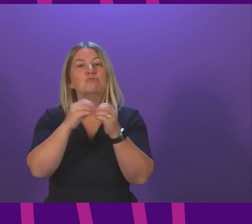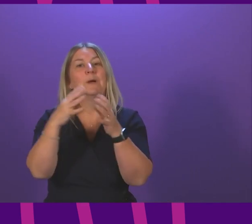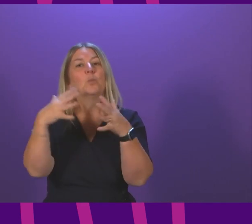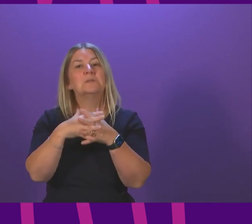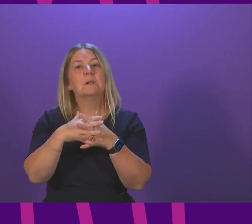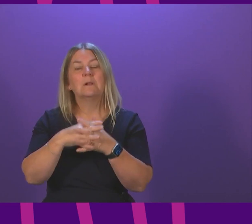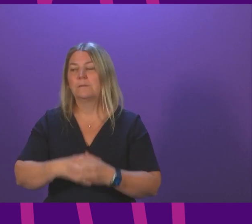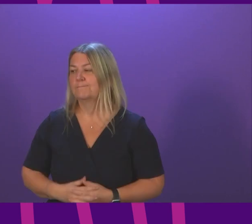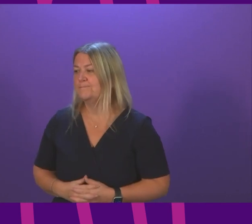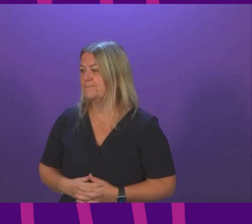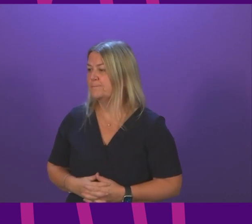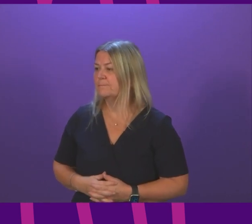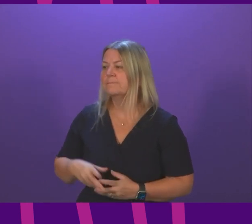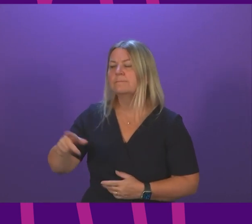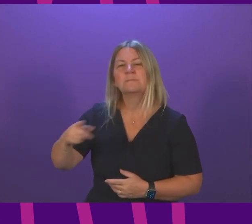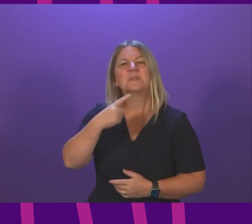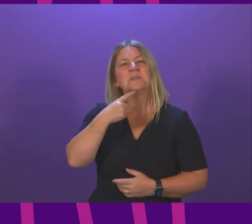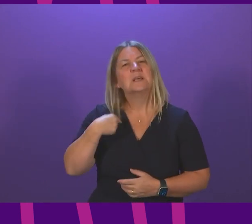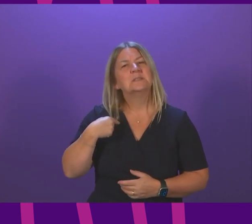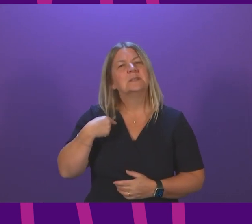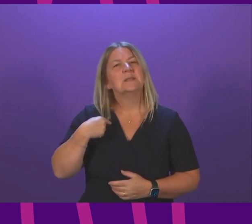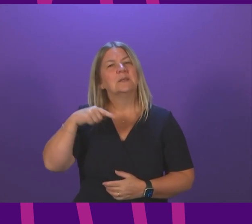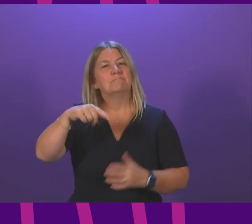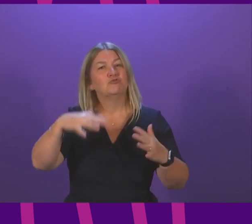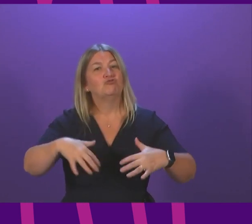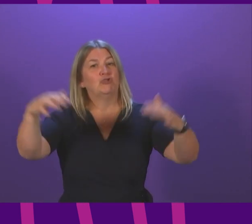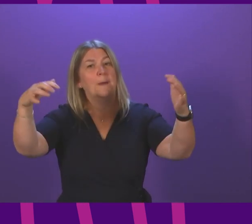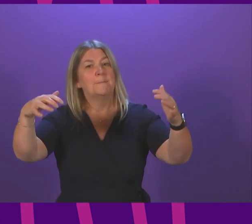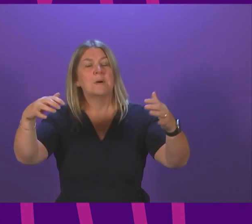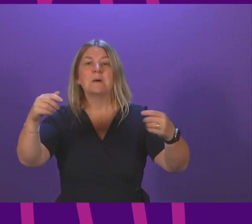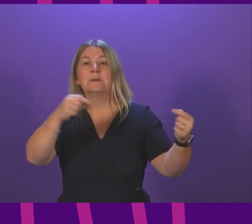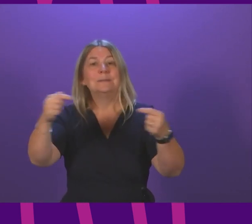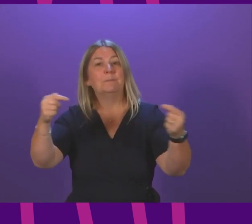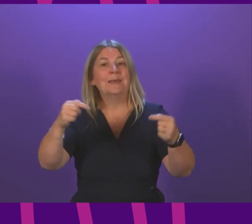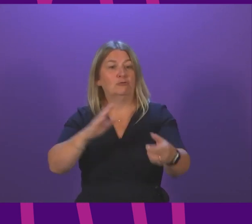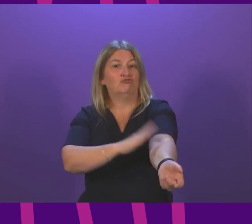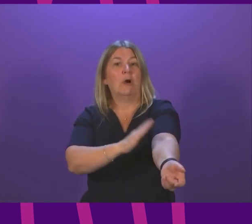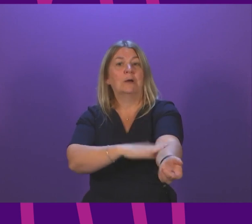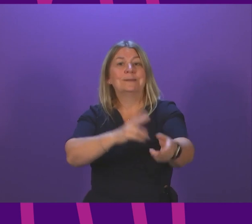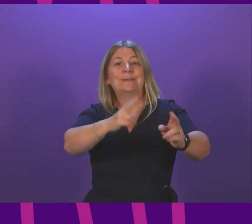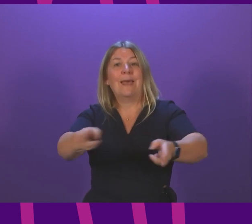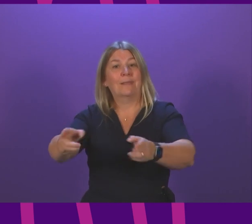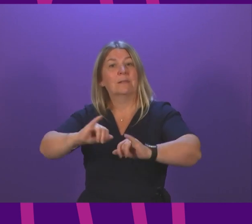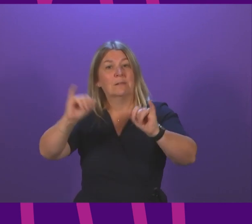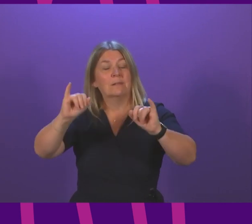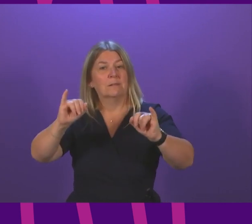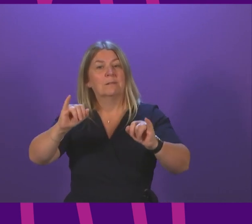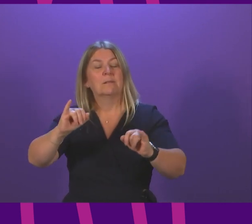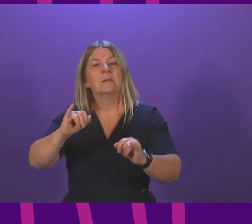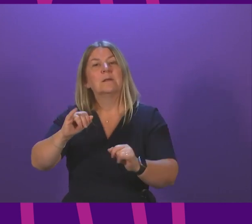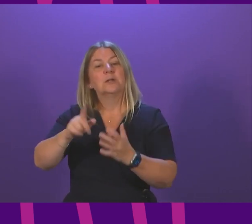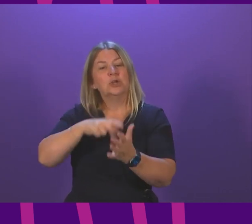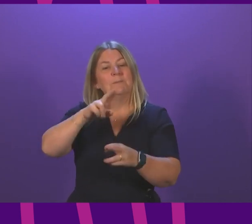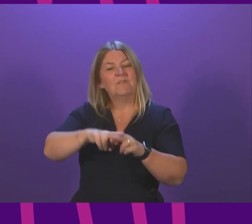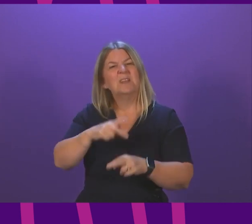Presidney Officer Yesterday this chamber during the debate on the drug death crisis SNP MSP Jim fairly